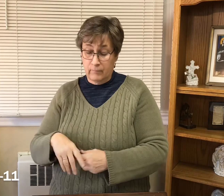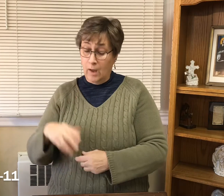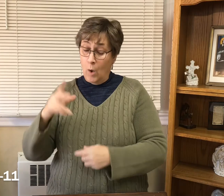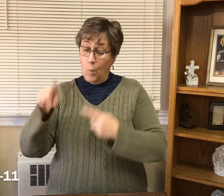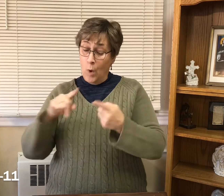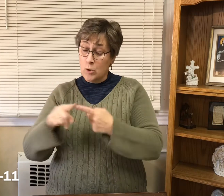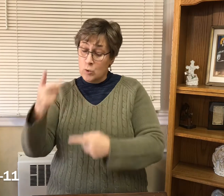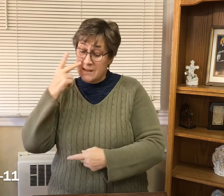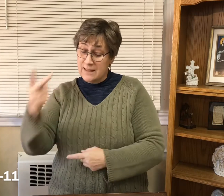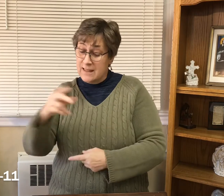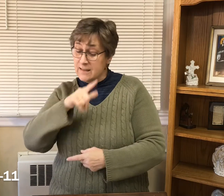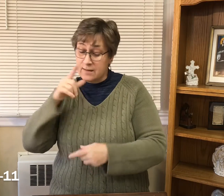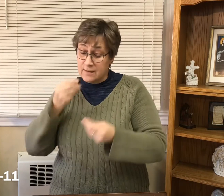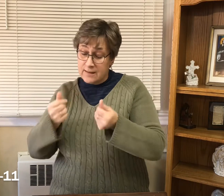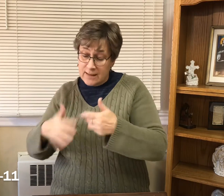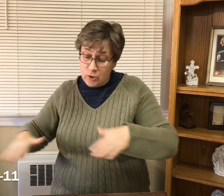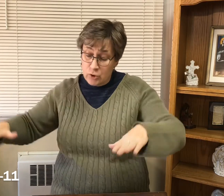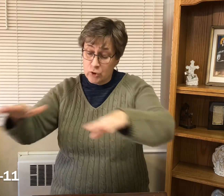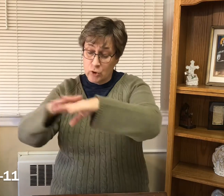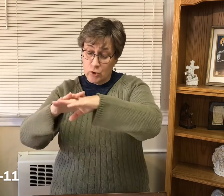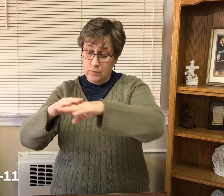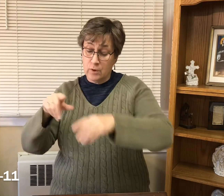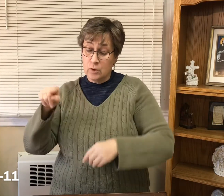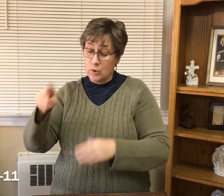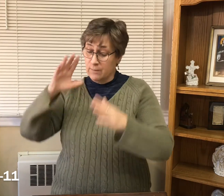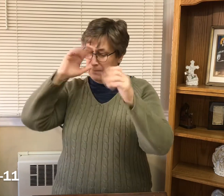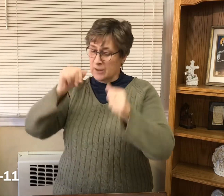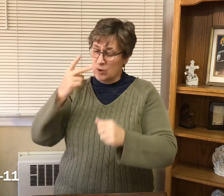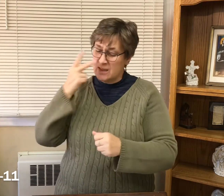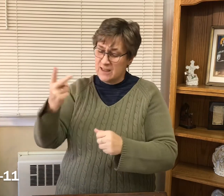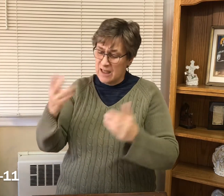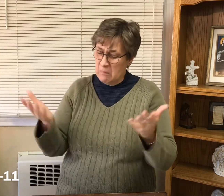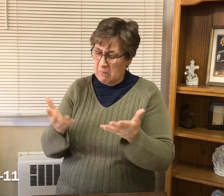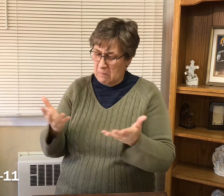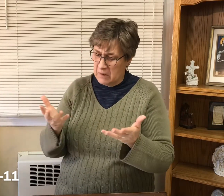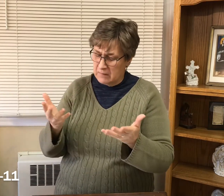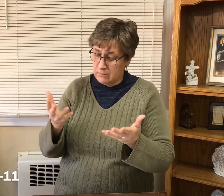What did you go out to the desert to see? A reed swayed by the wind?